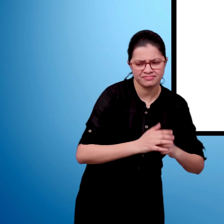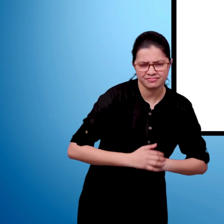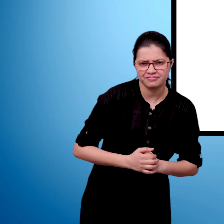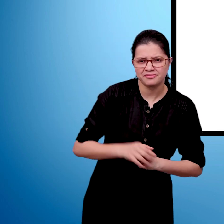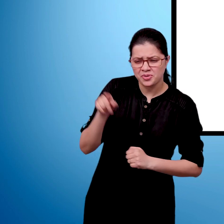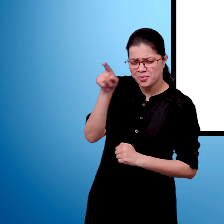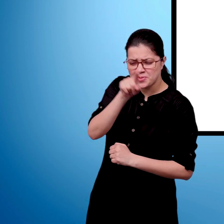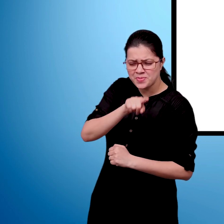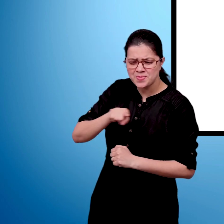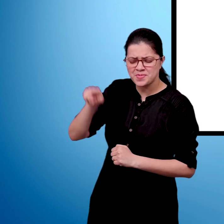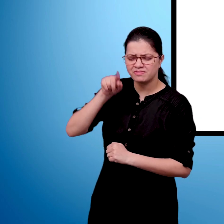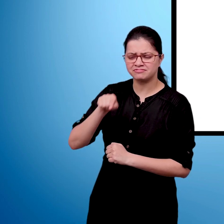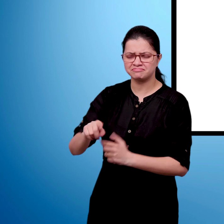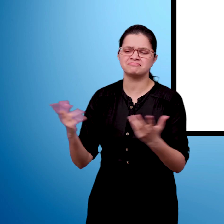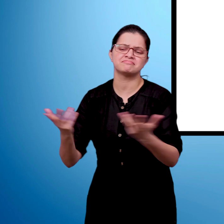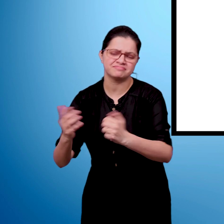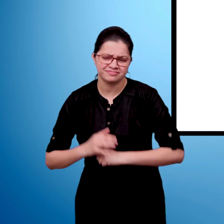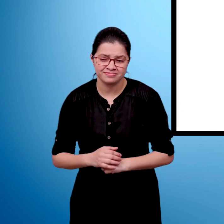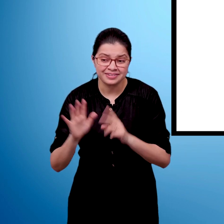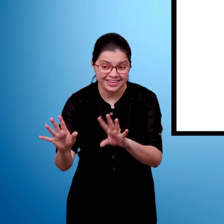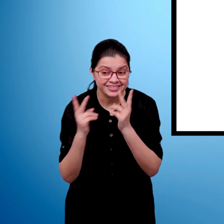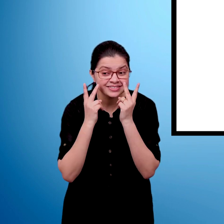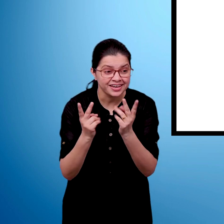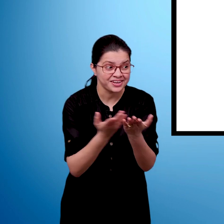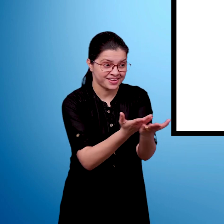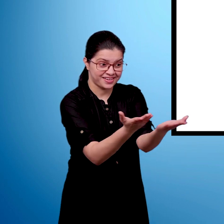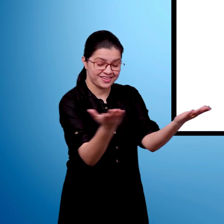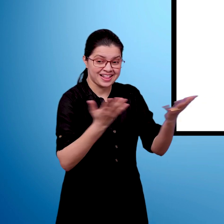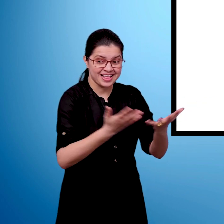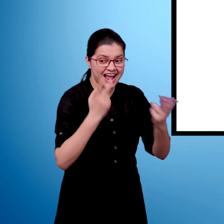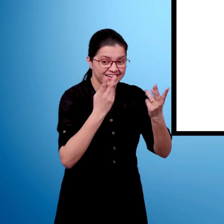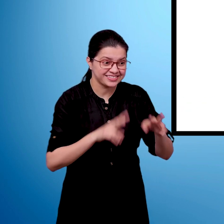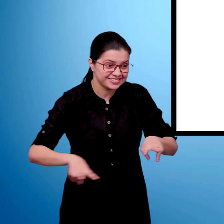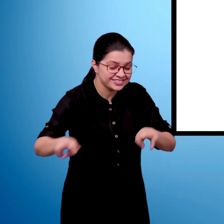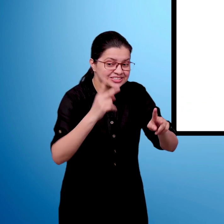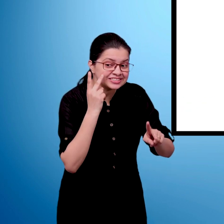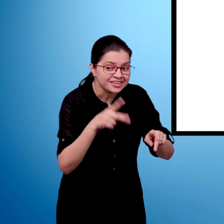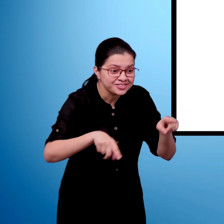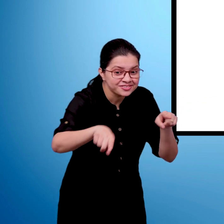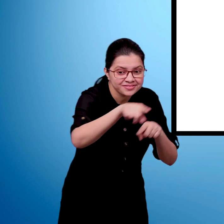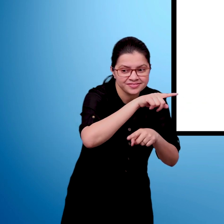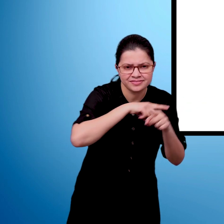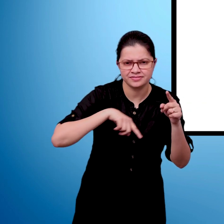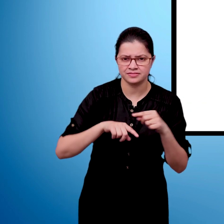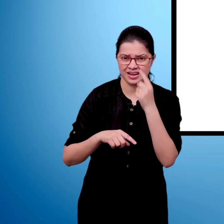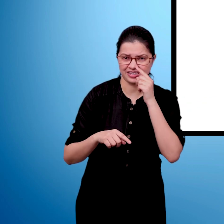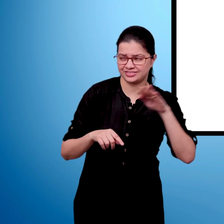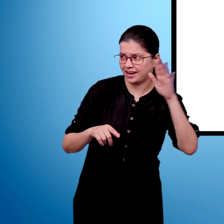What is round? Look around. Look around. And a girl